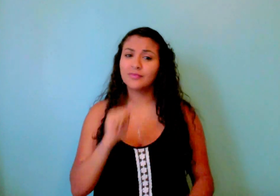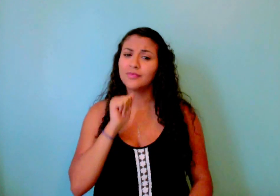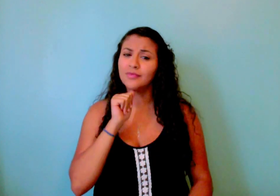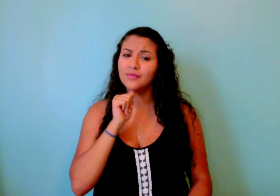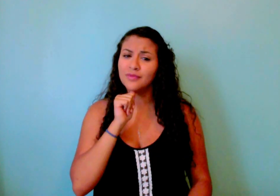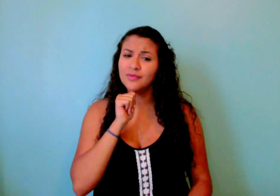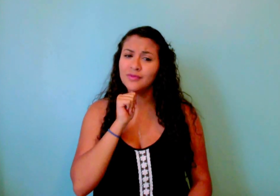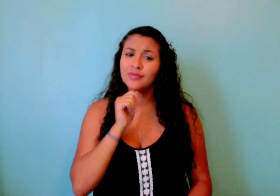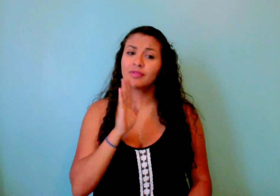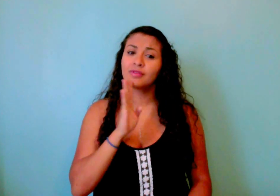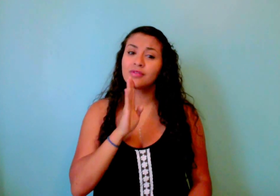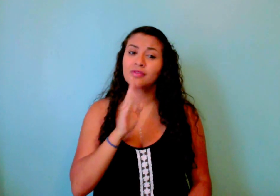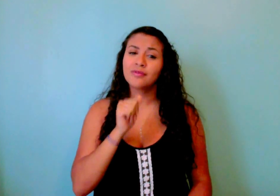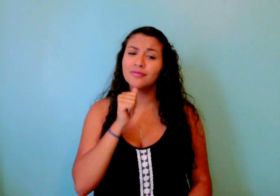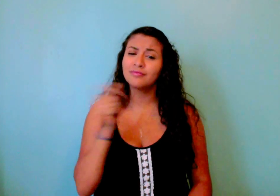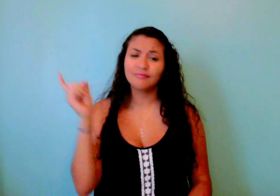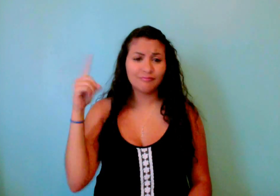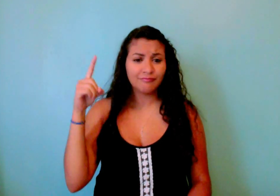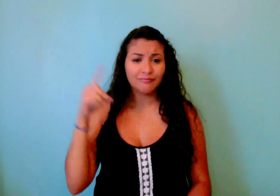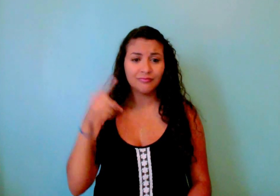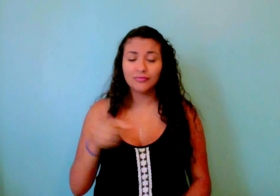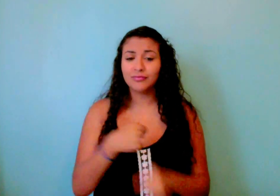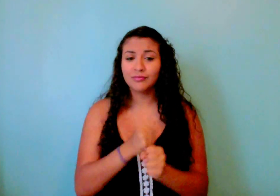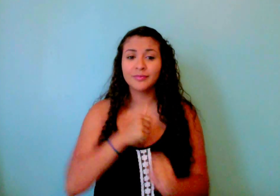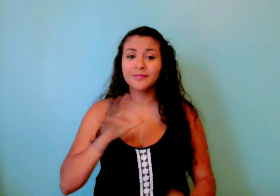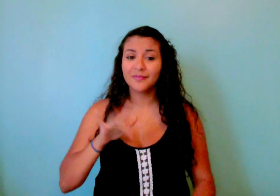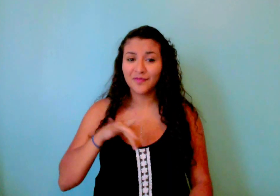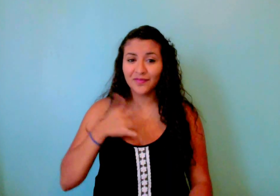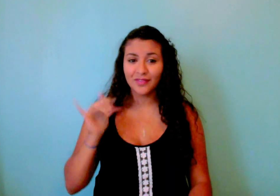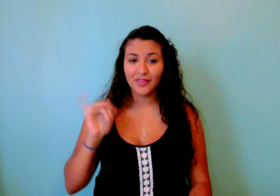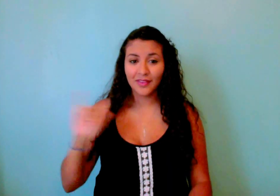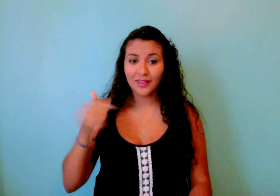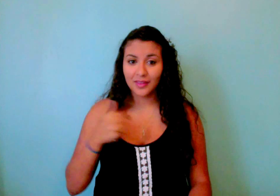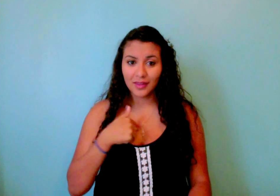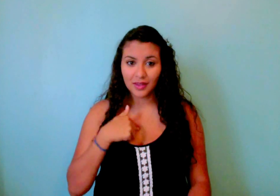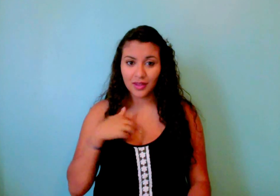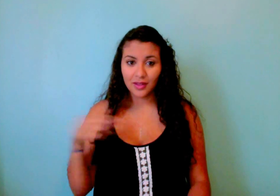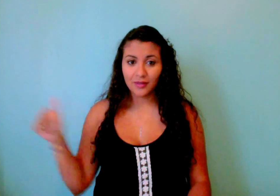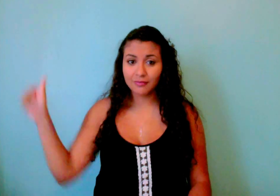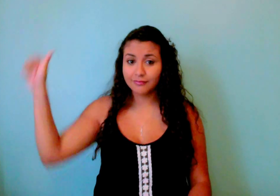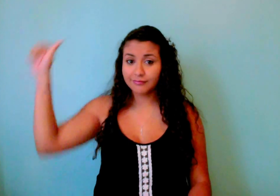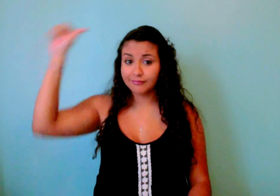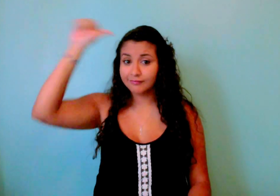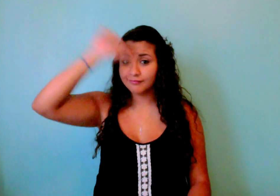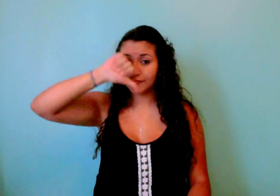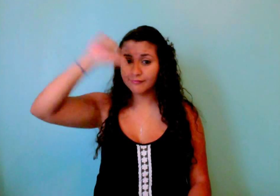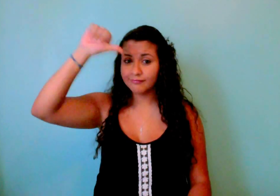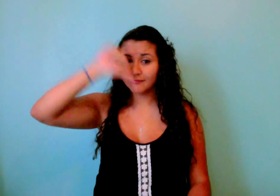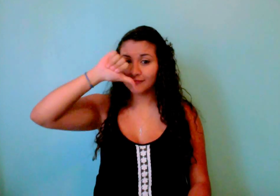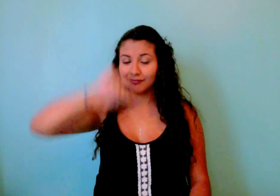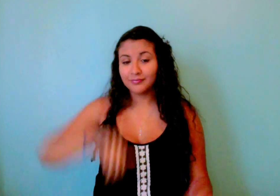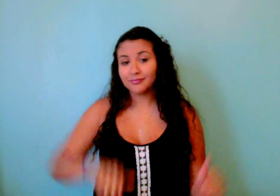don't have to say a word Cause you make me feel like I'm intoxicated